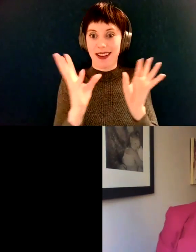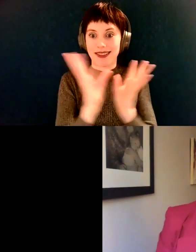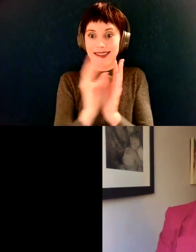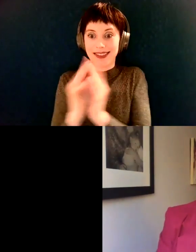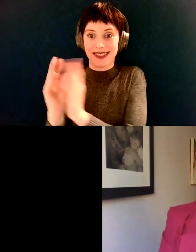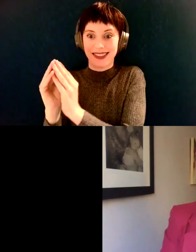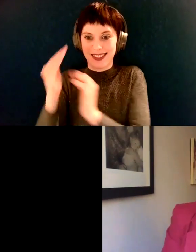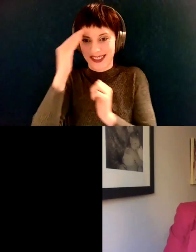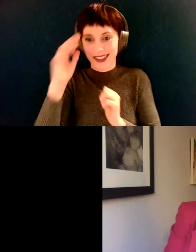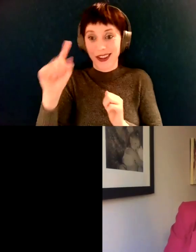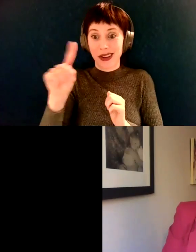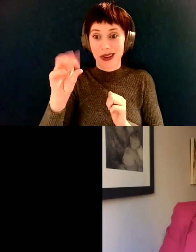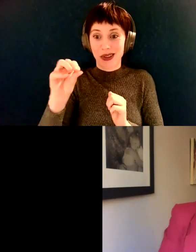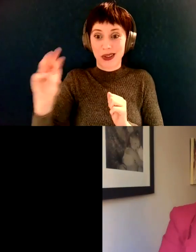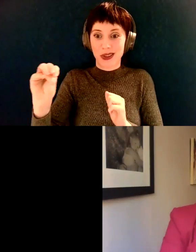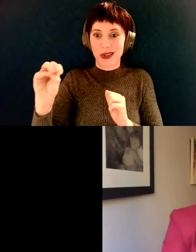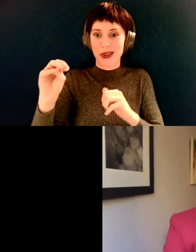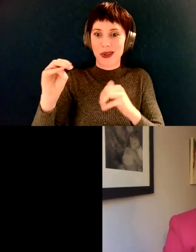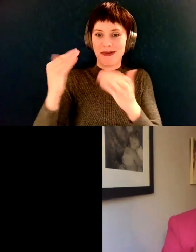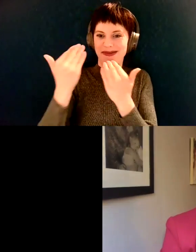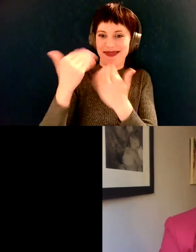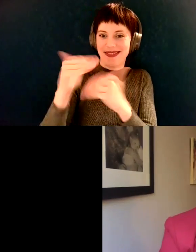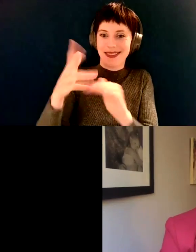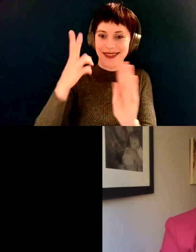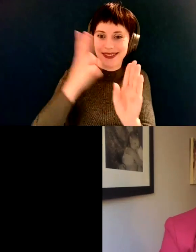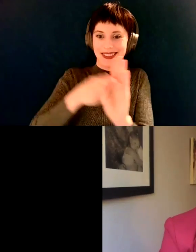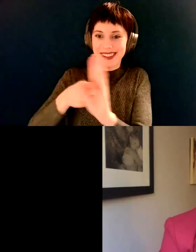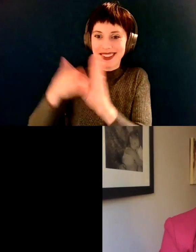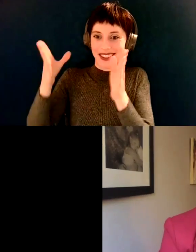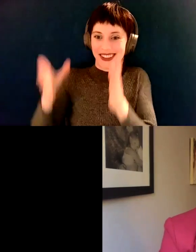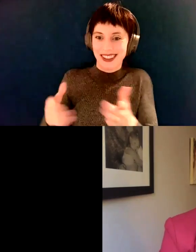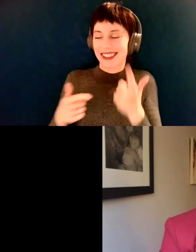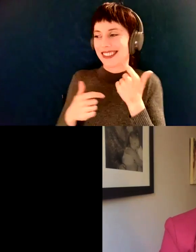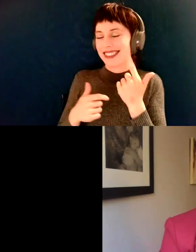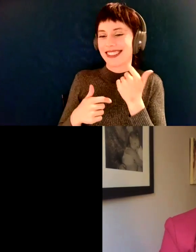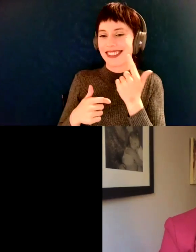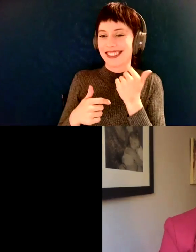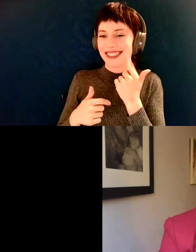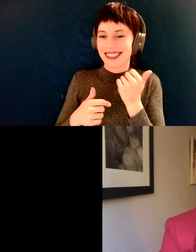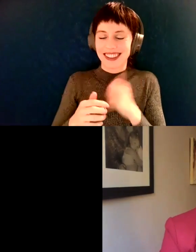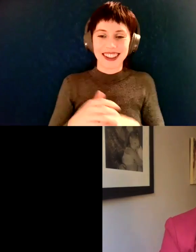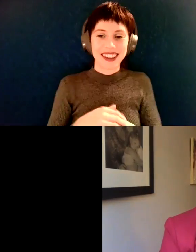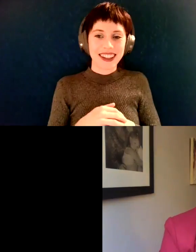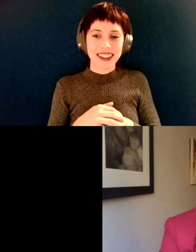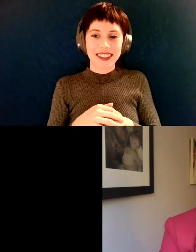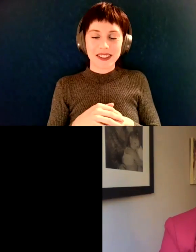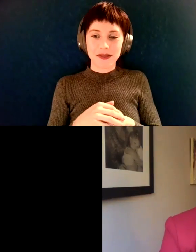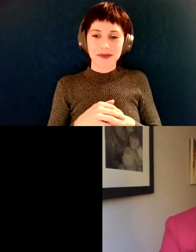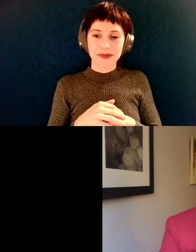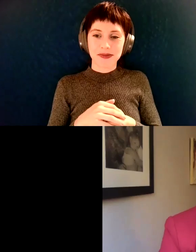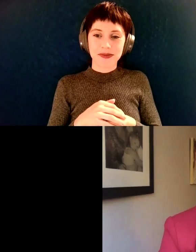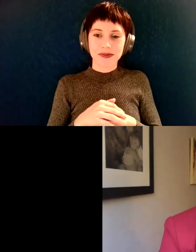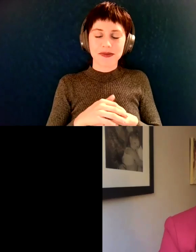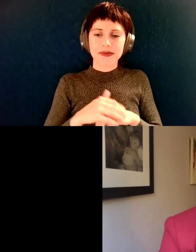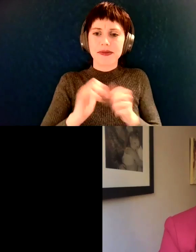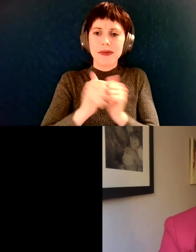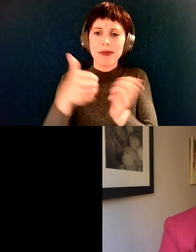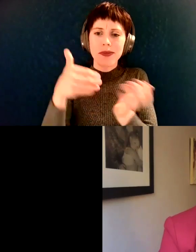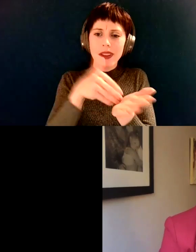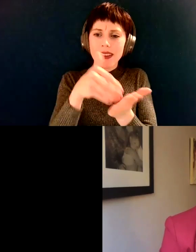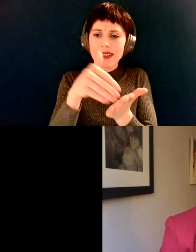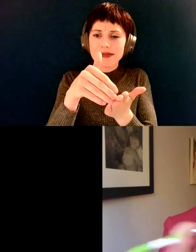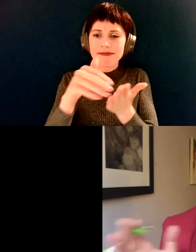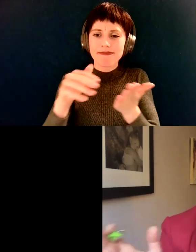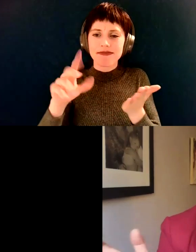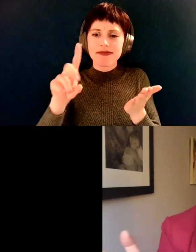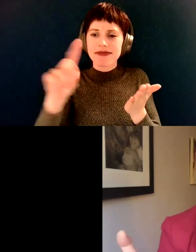people on it. Zoom. Sure. However, how many, how many times does, uh, does the disabled community of